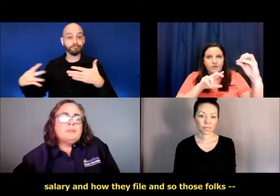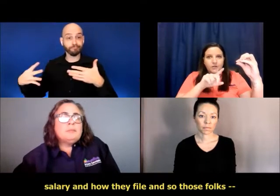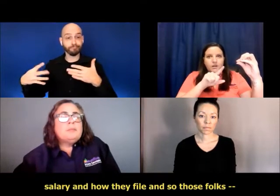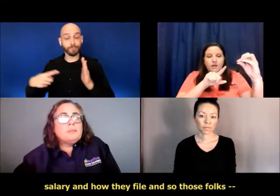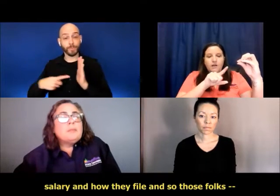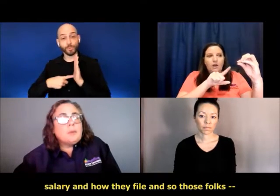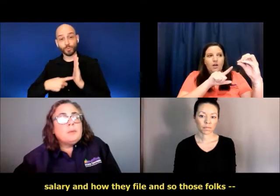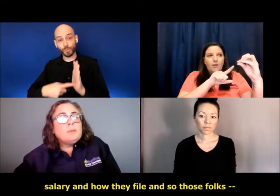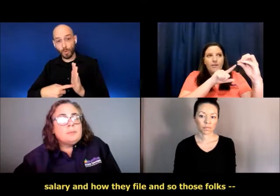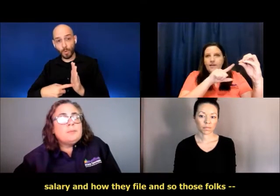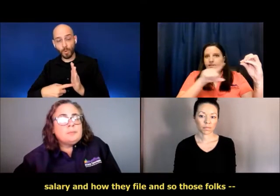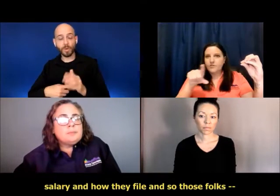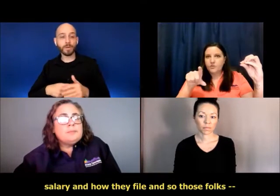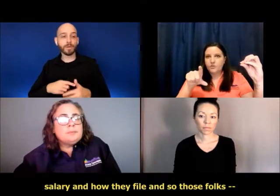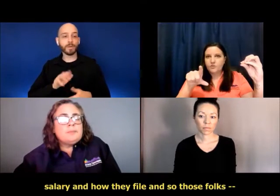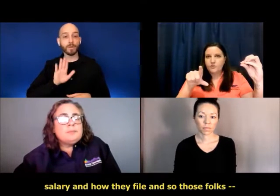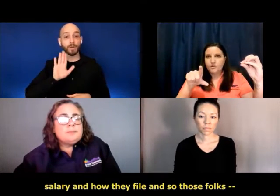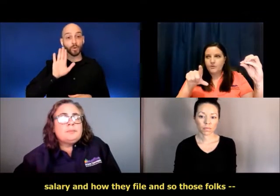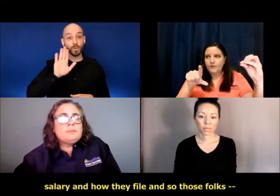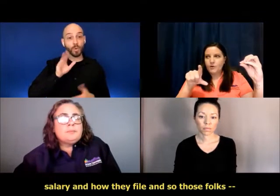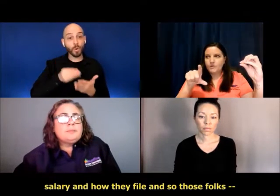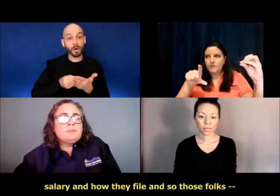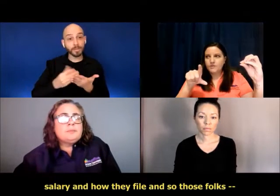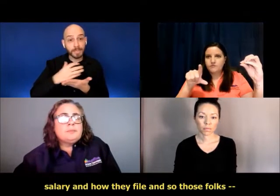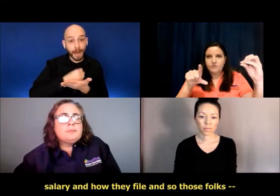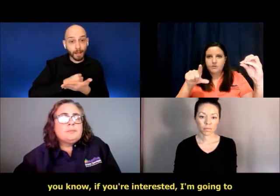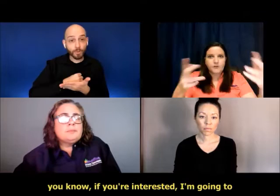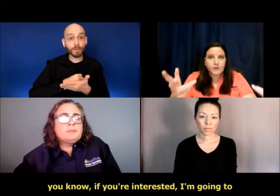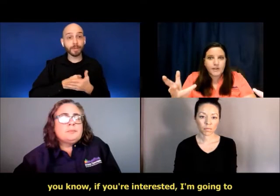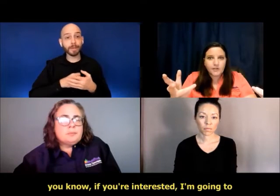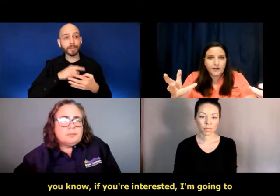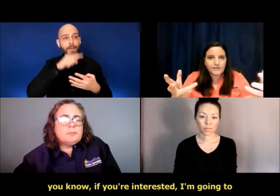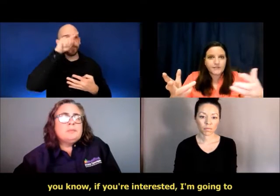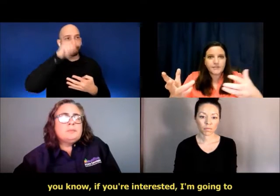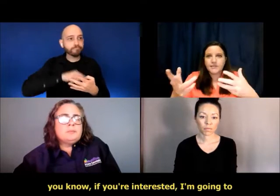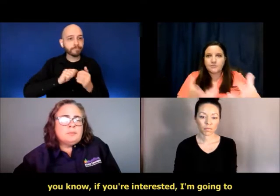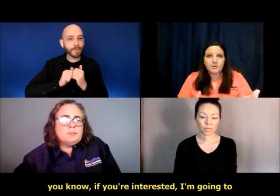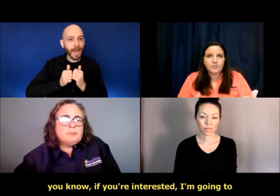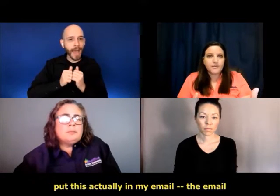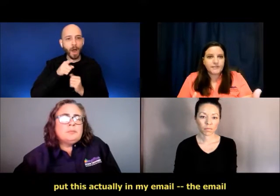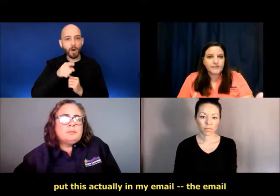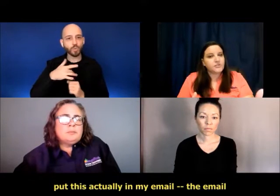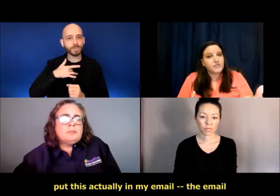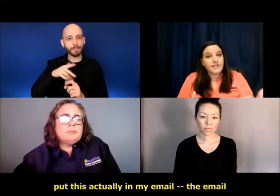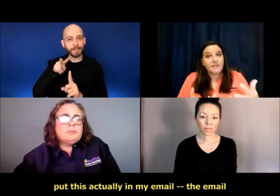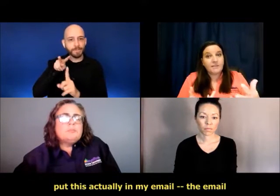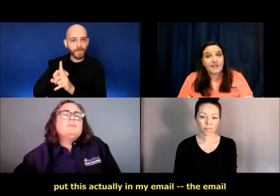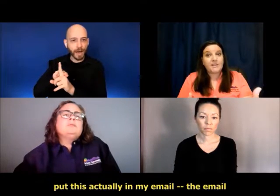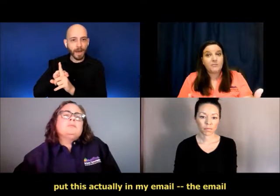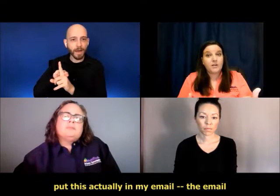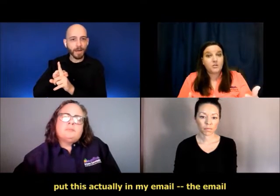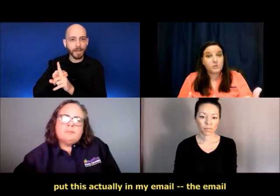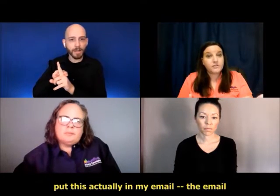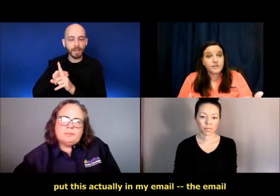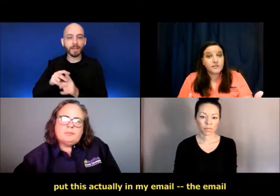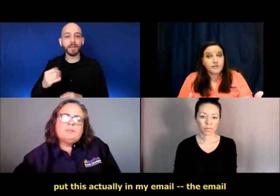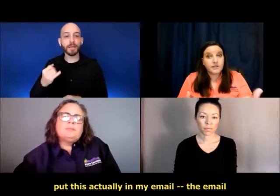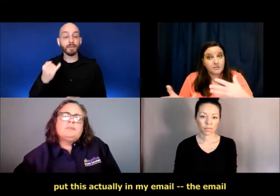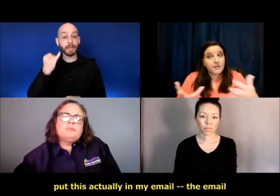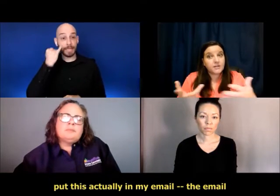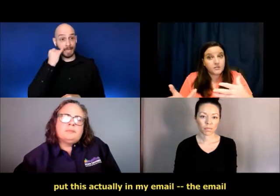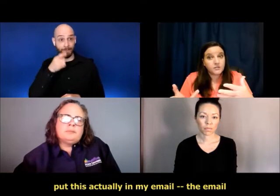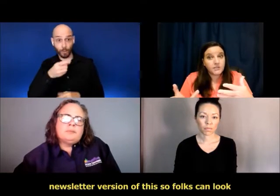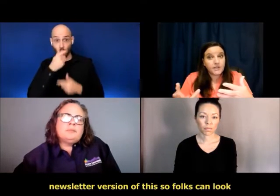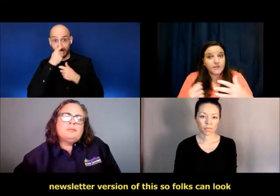file. Um, and so those folks, you know, if you're interested, I'm going to put this actually in my email news,